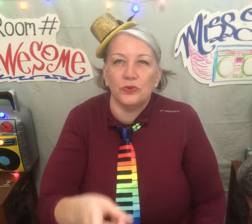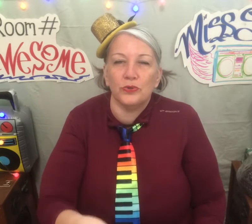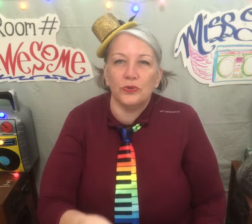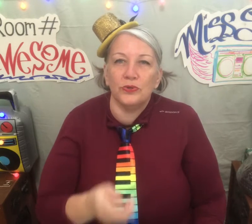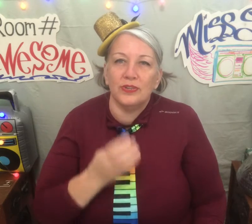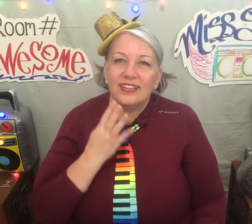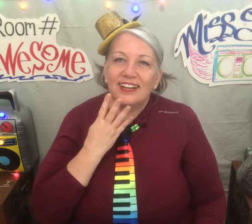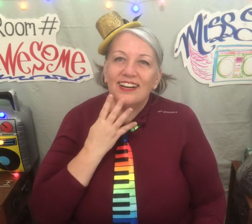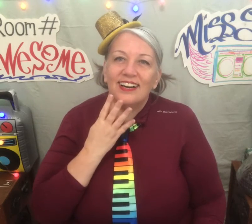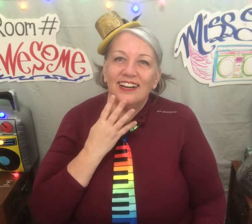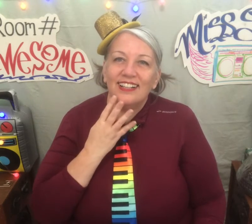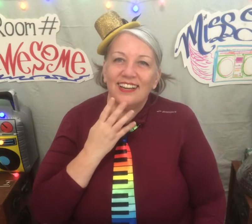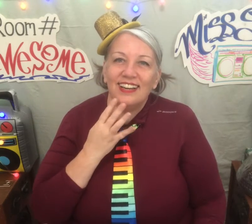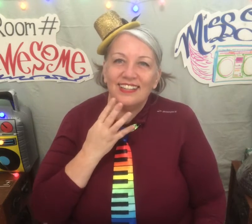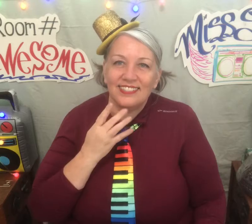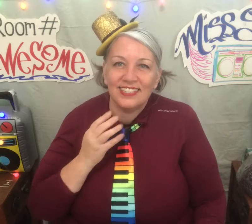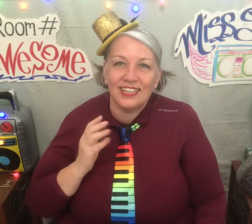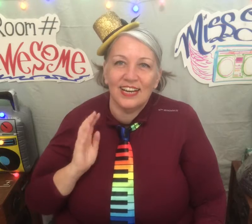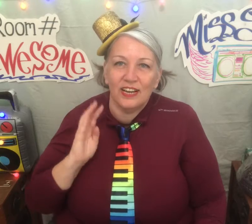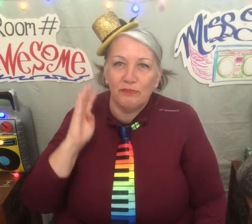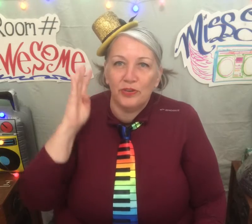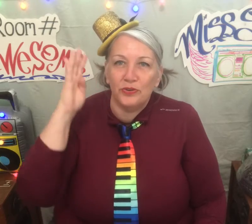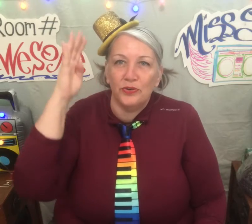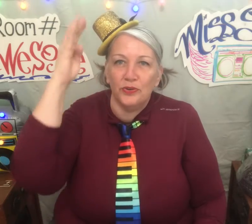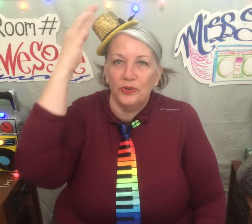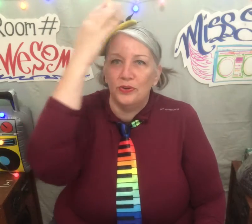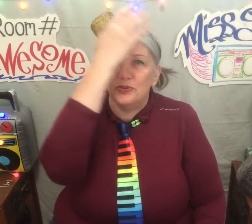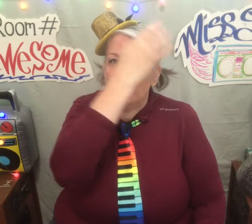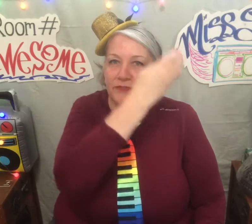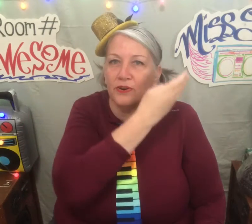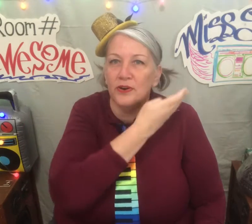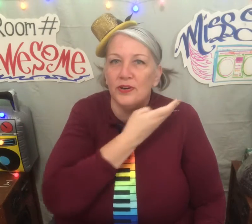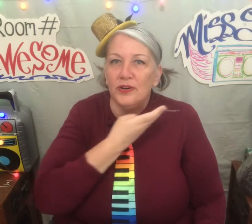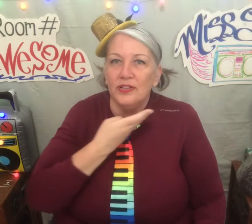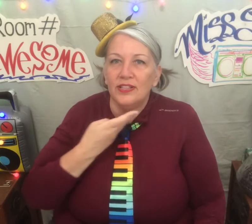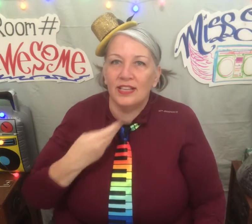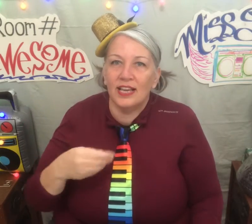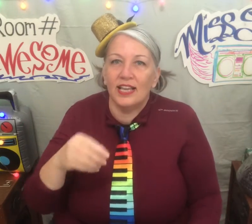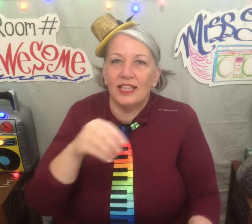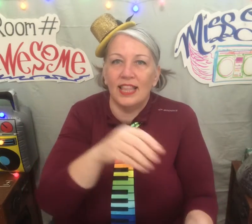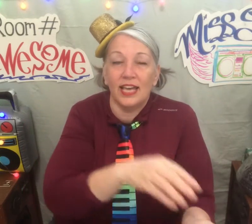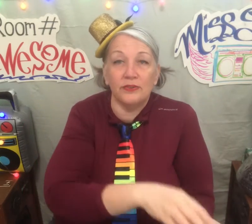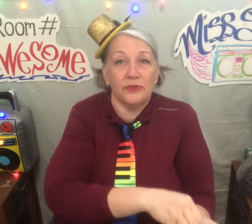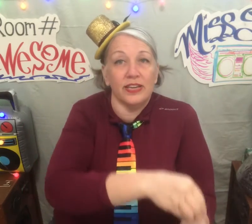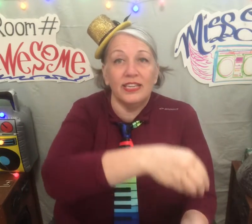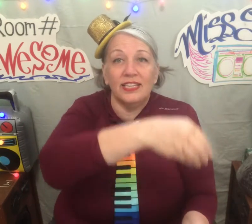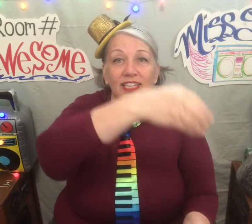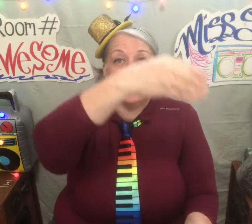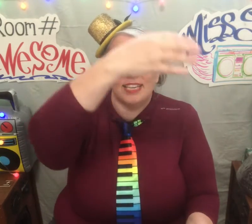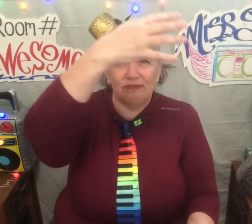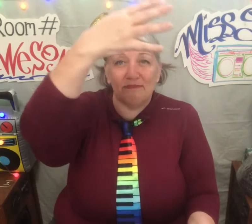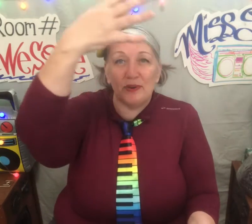colors are beautiful like a rainbow.